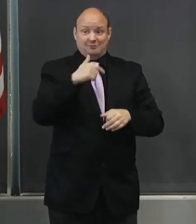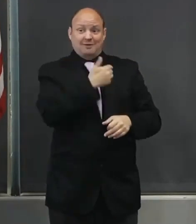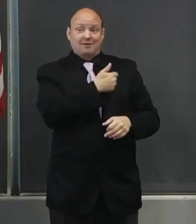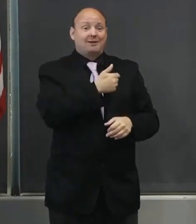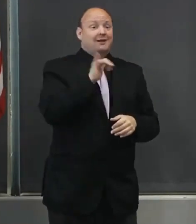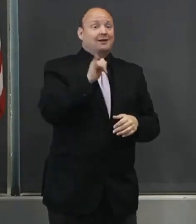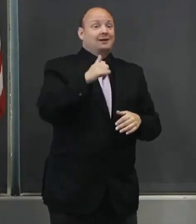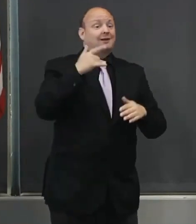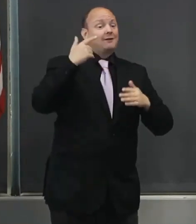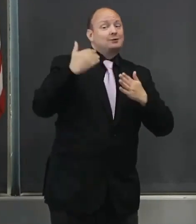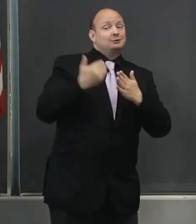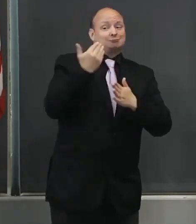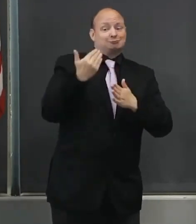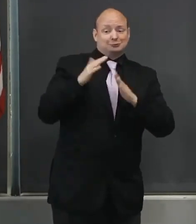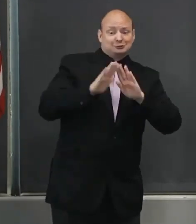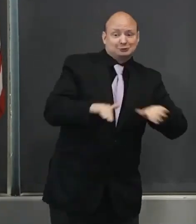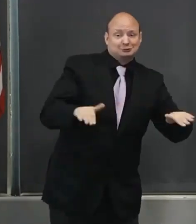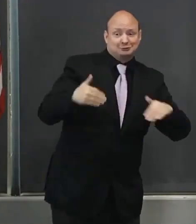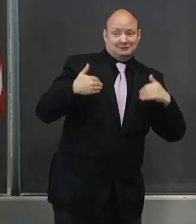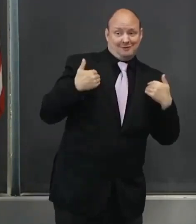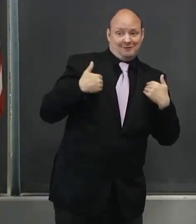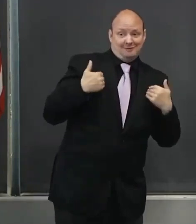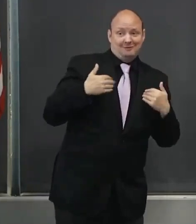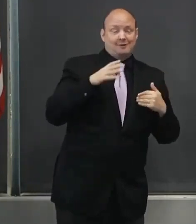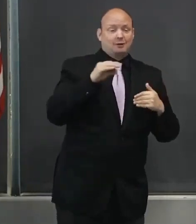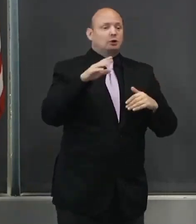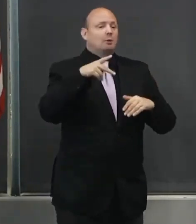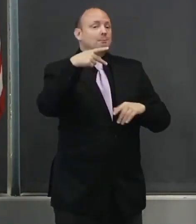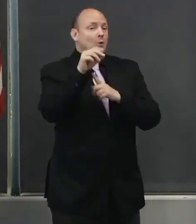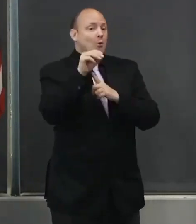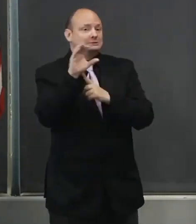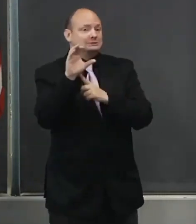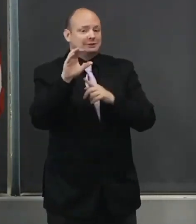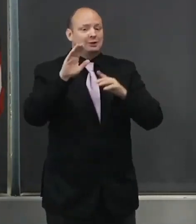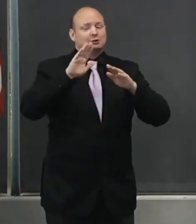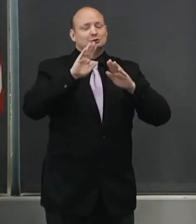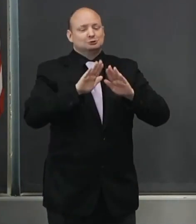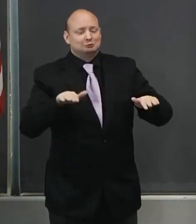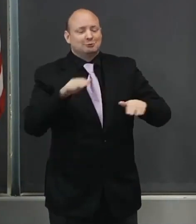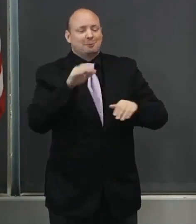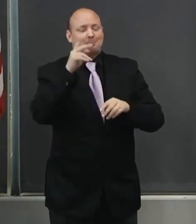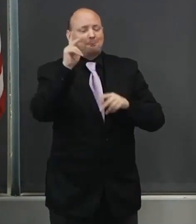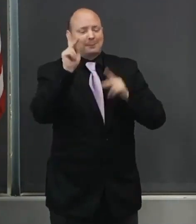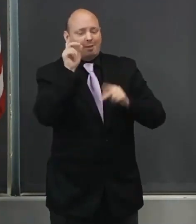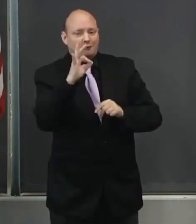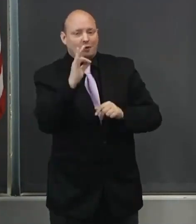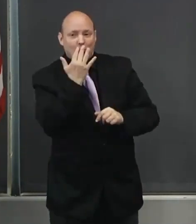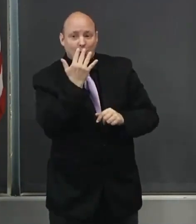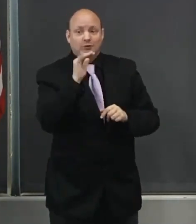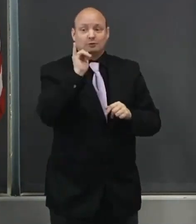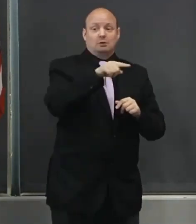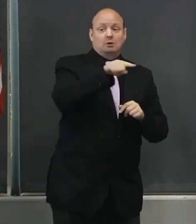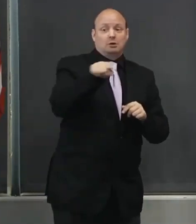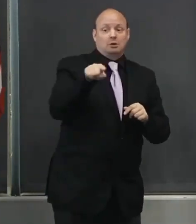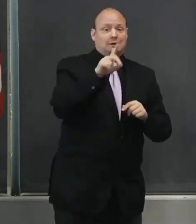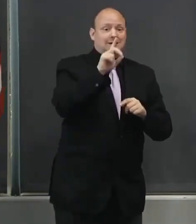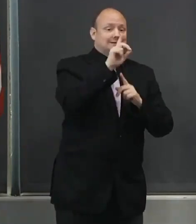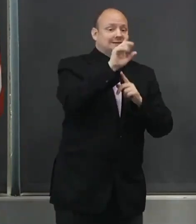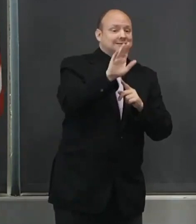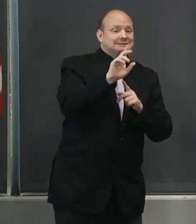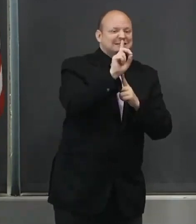of color, low-income students, and students experiencing disability have faced the greatest